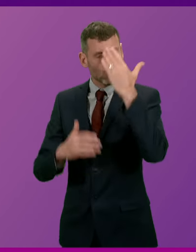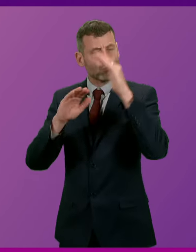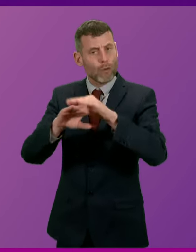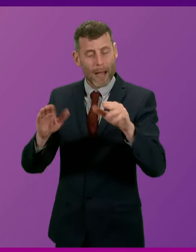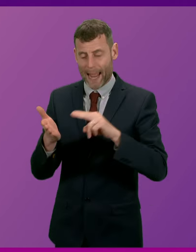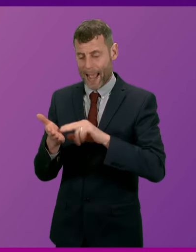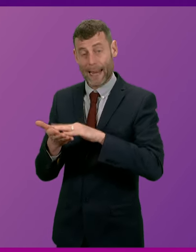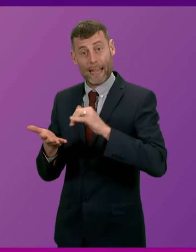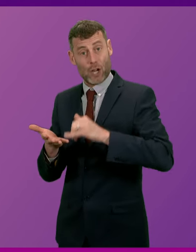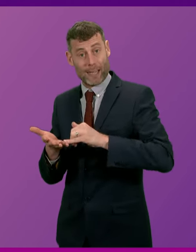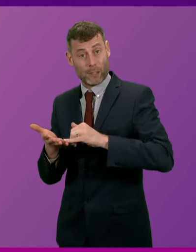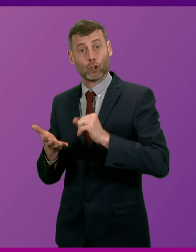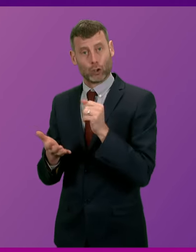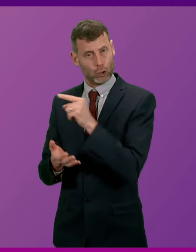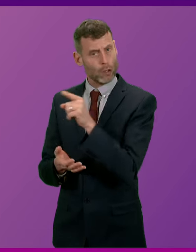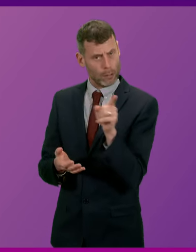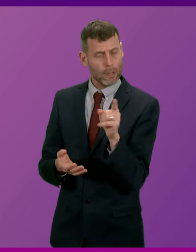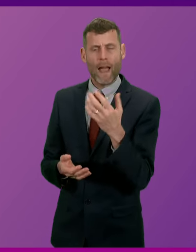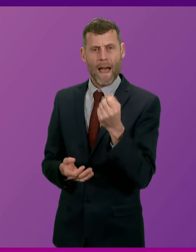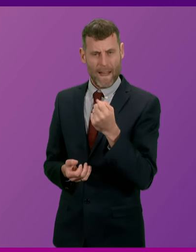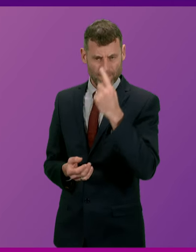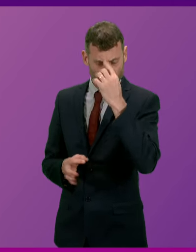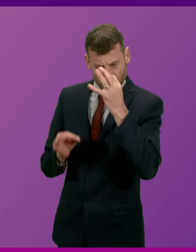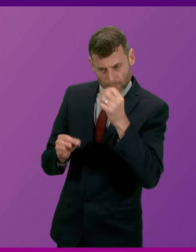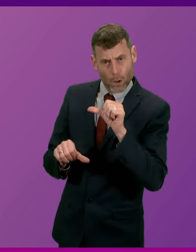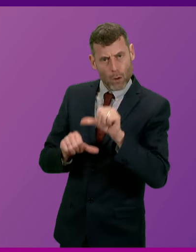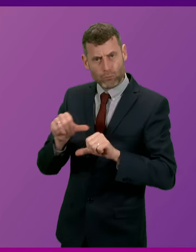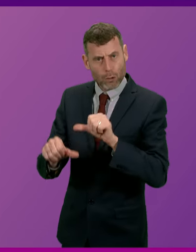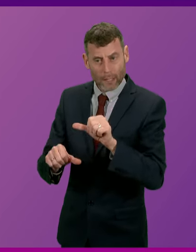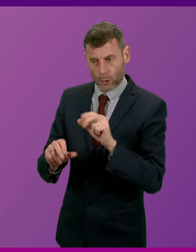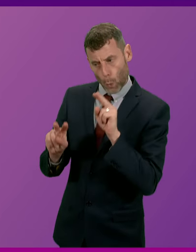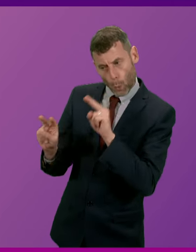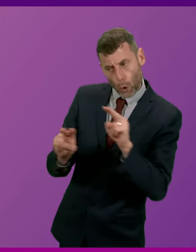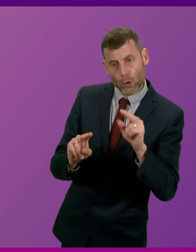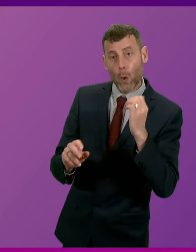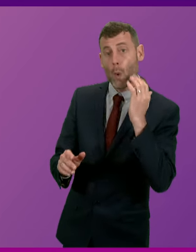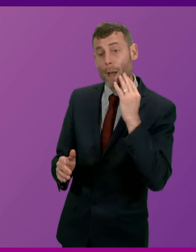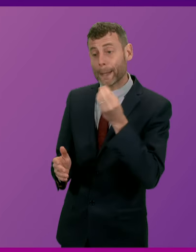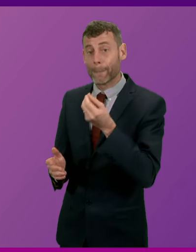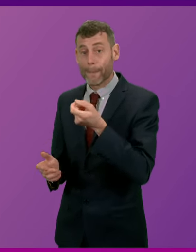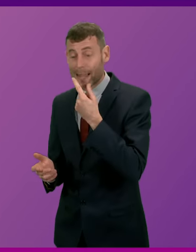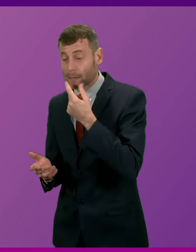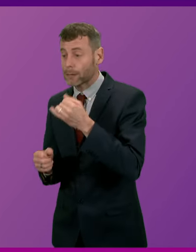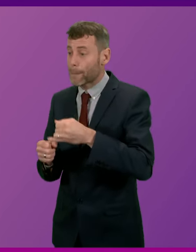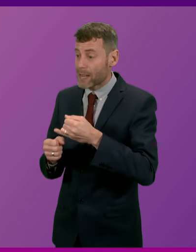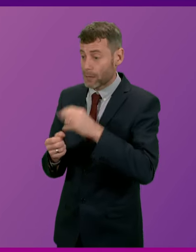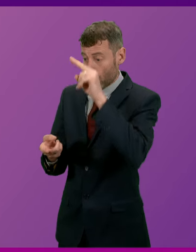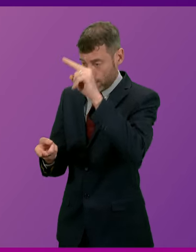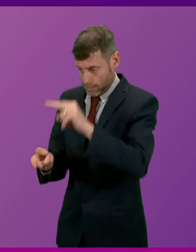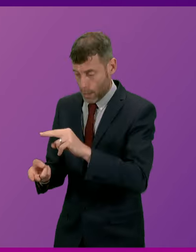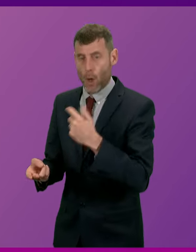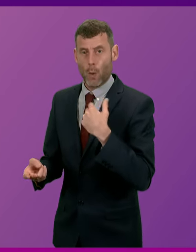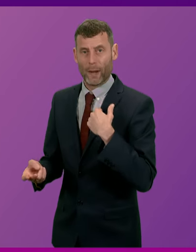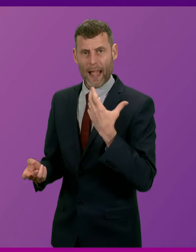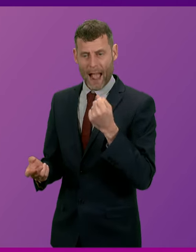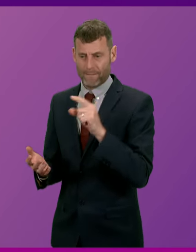Scotland does have robust processes in place to manage those shortages when they arise and in most instances there are alternative products which